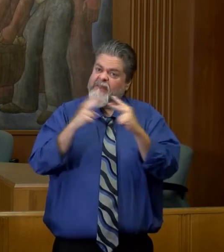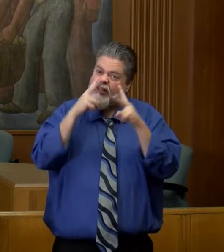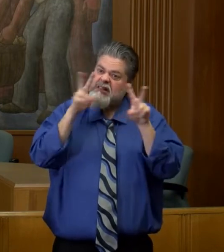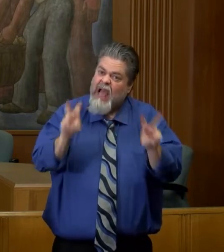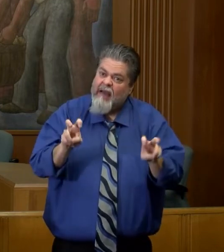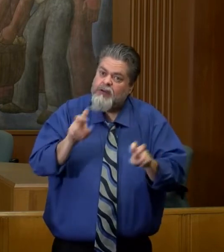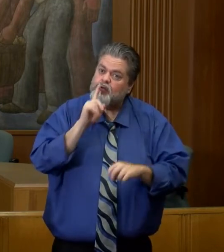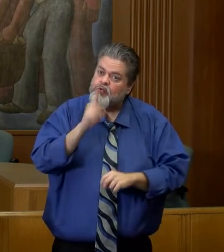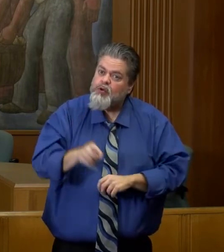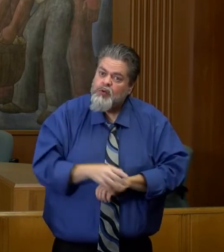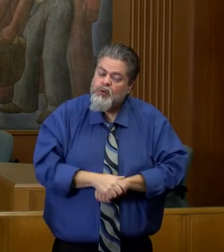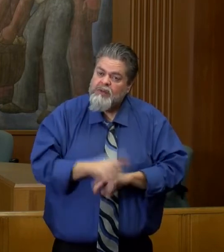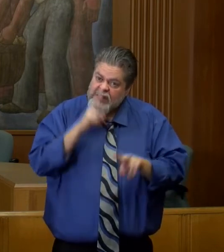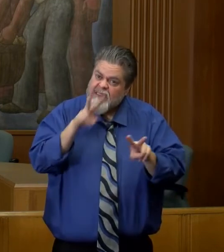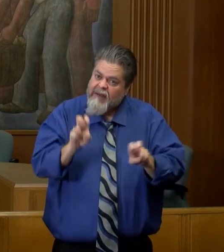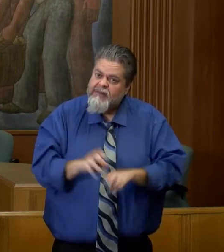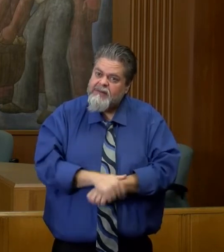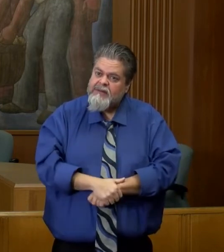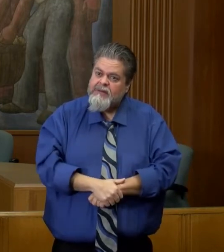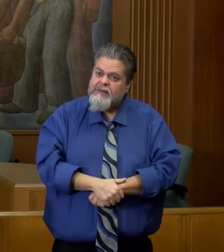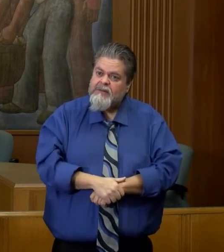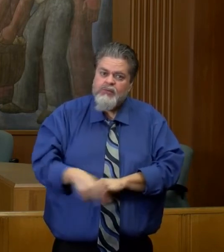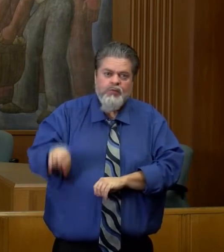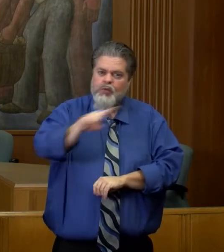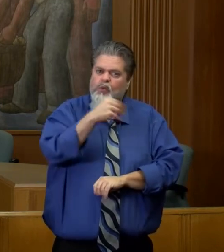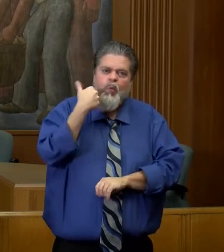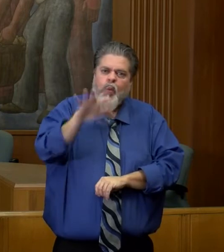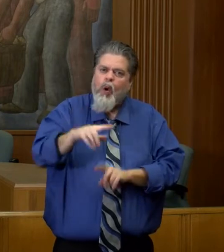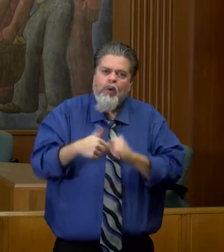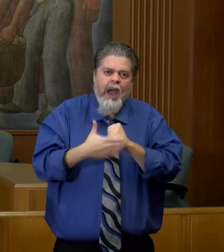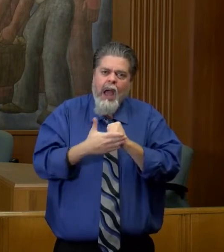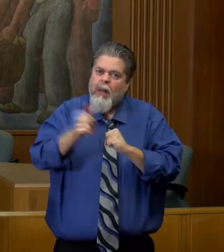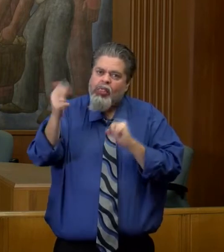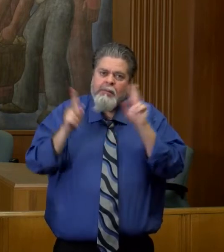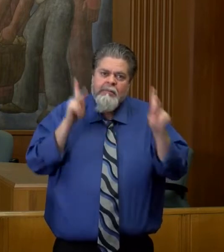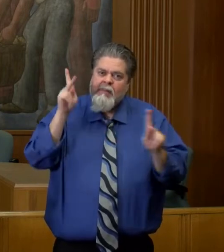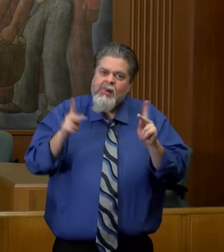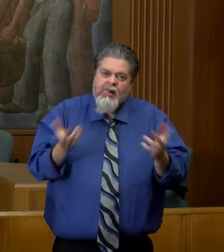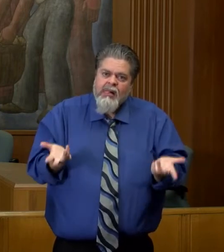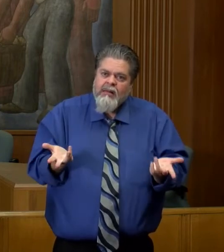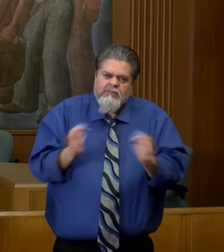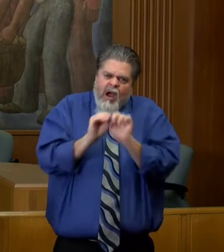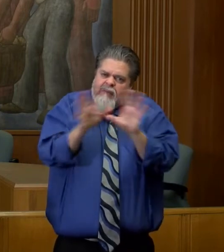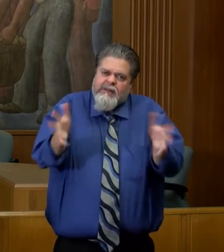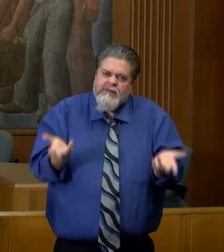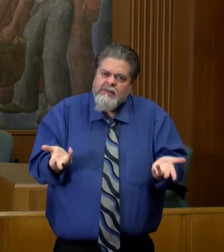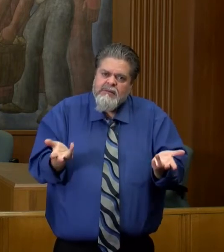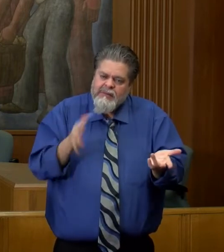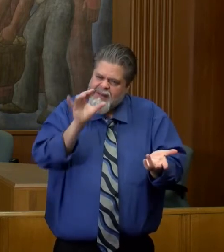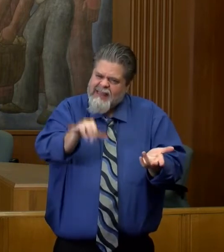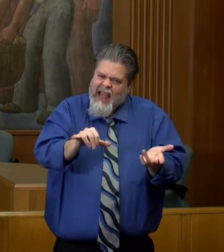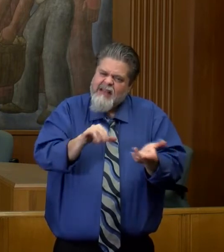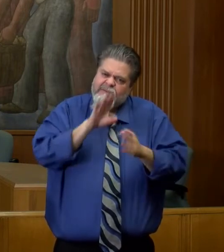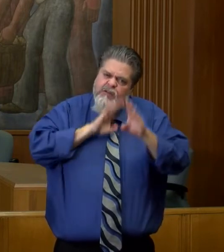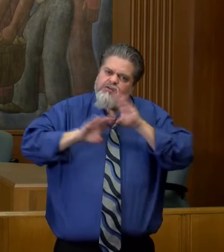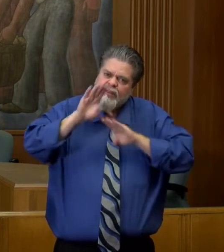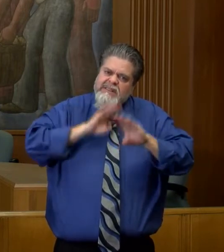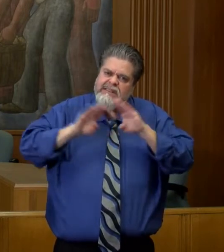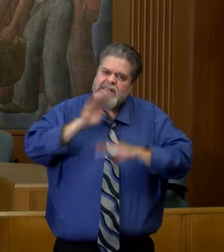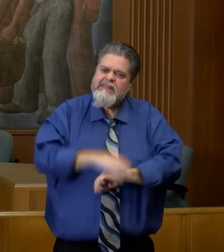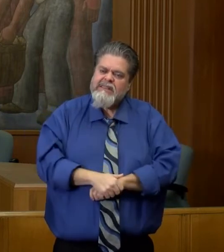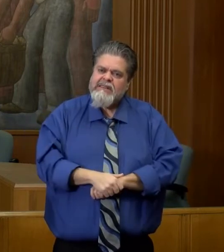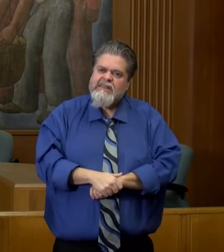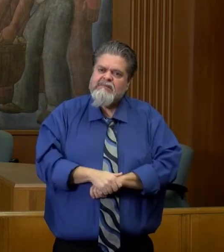No one wants to do anything for other people. It's increasingly becoming frustrating. So